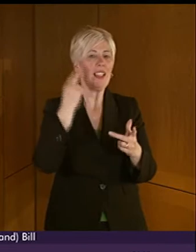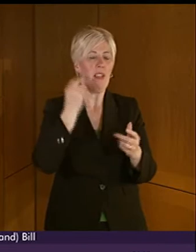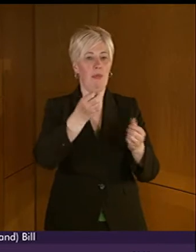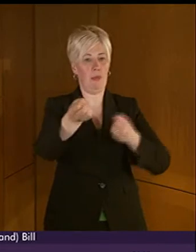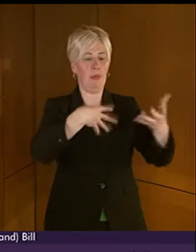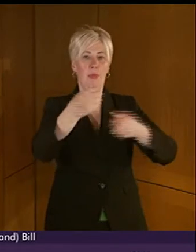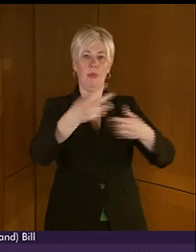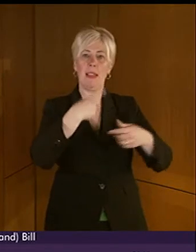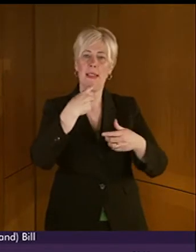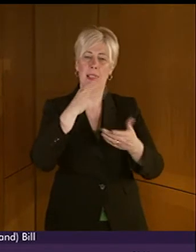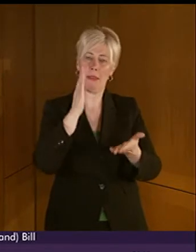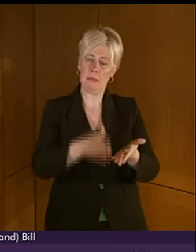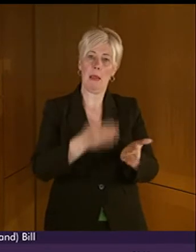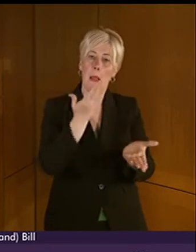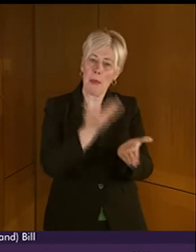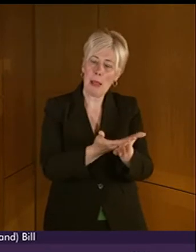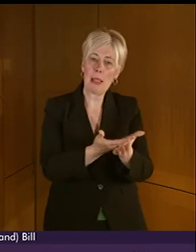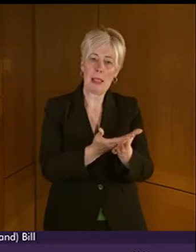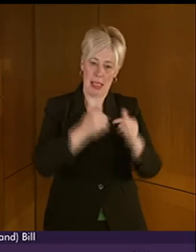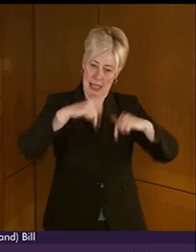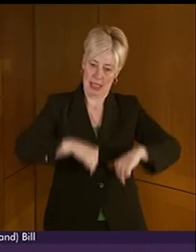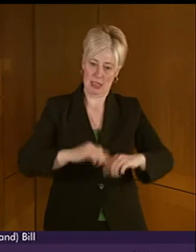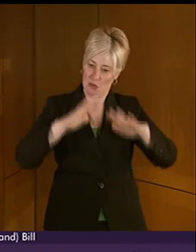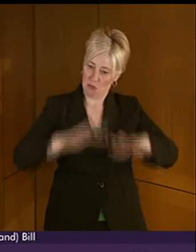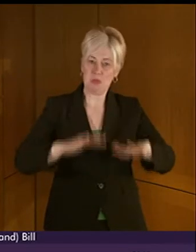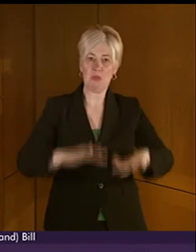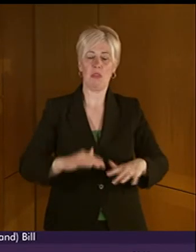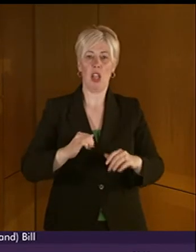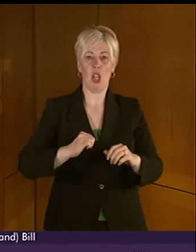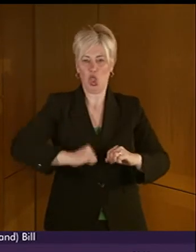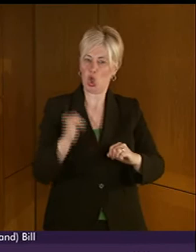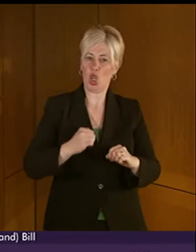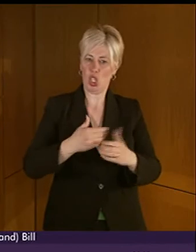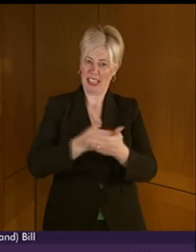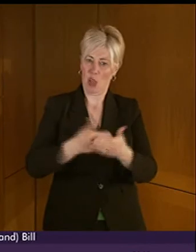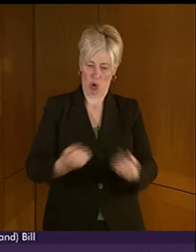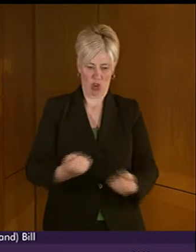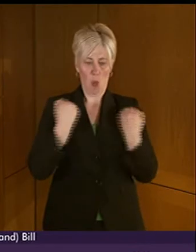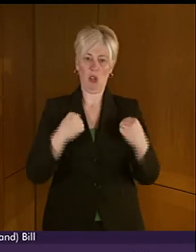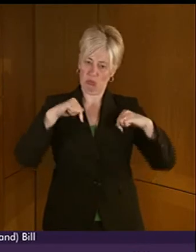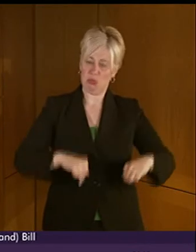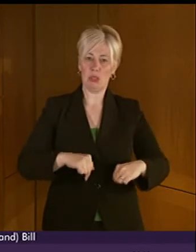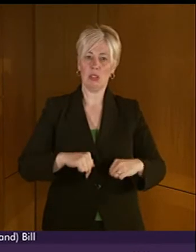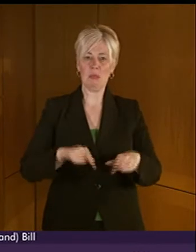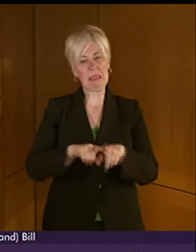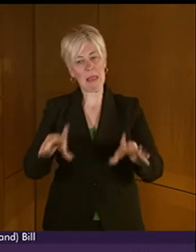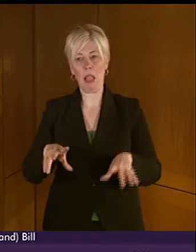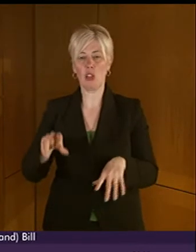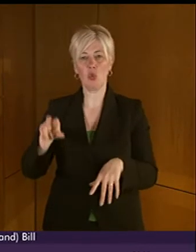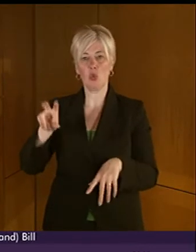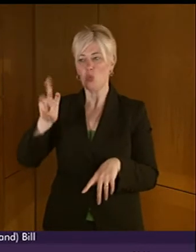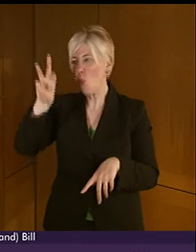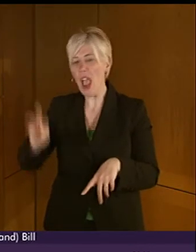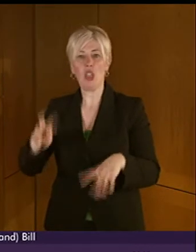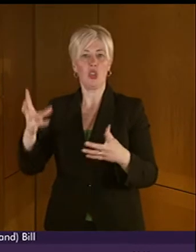of the bill as an Indigenous language of Scotland. Quite right. Comparisons have been drawn with other countries of a